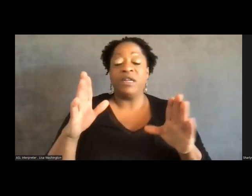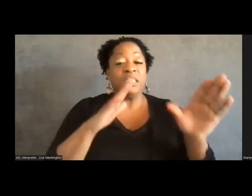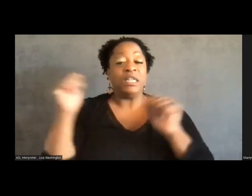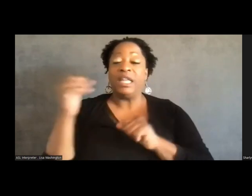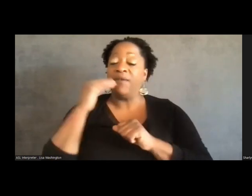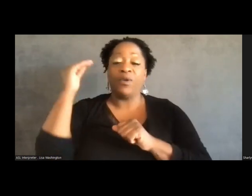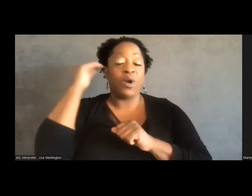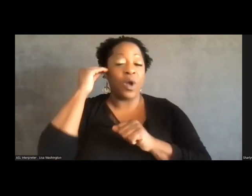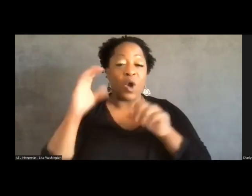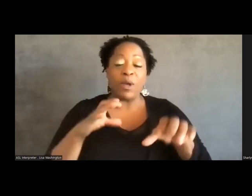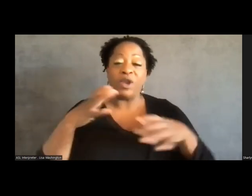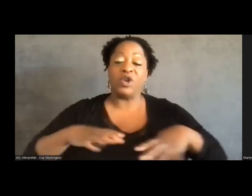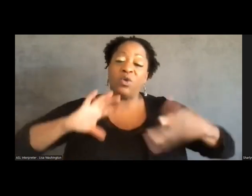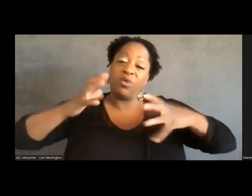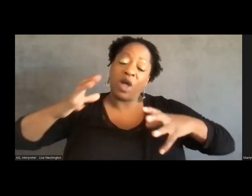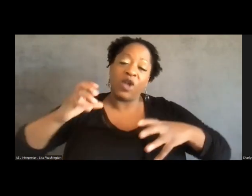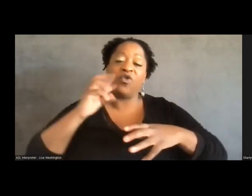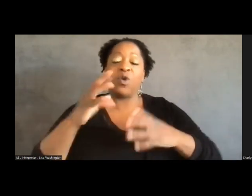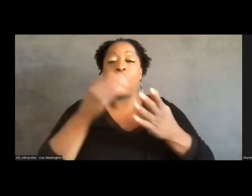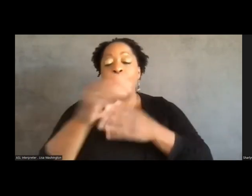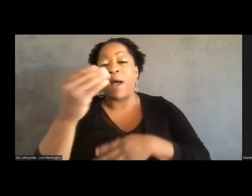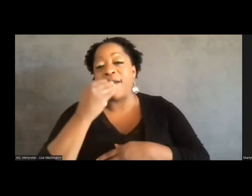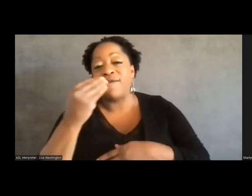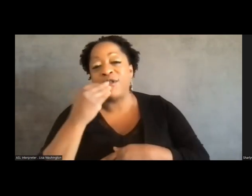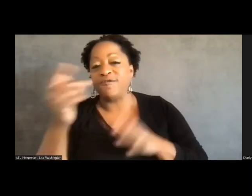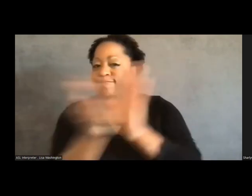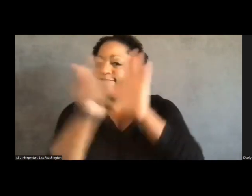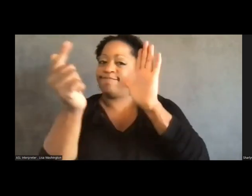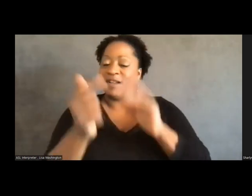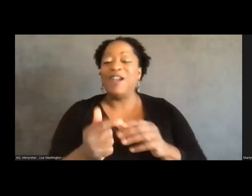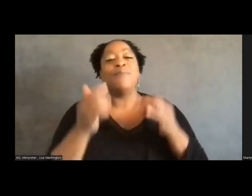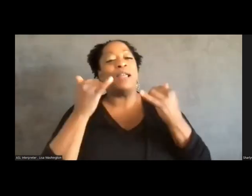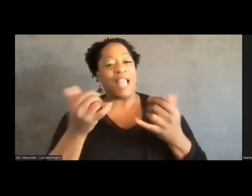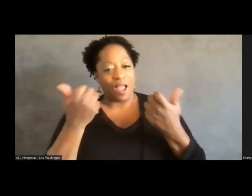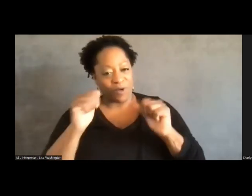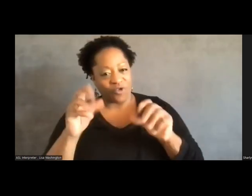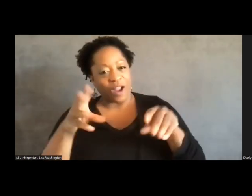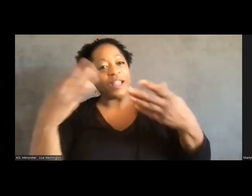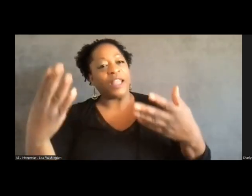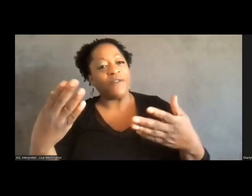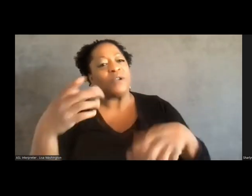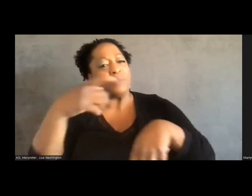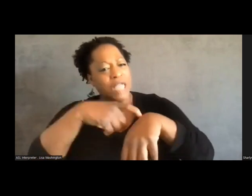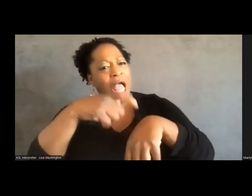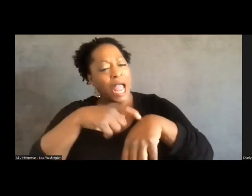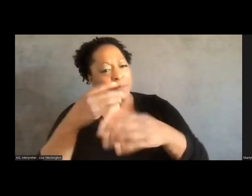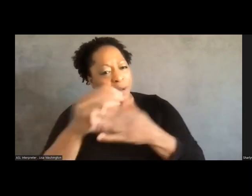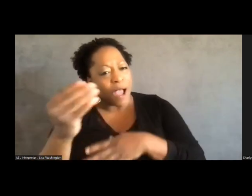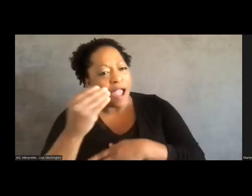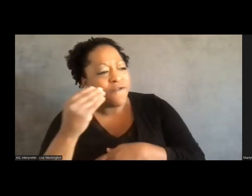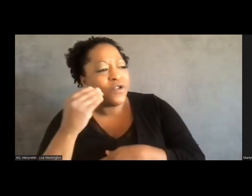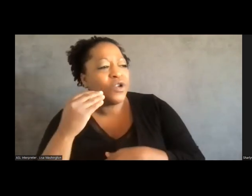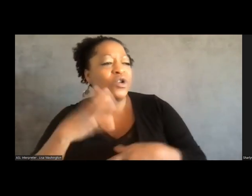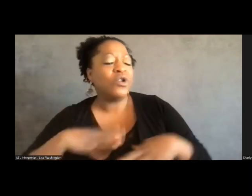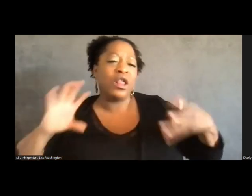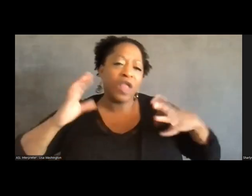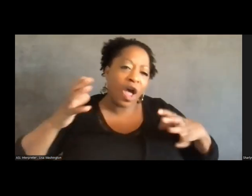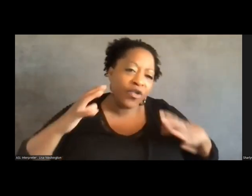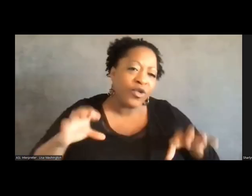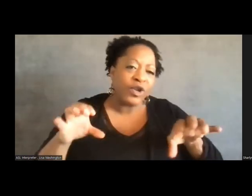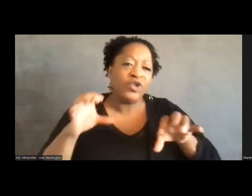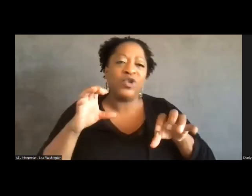their home and do their laundry or buy groceries. And we have, I'll share an article two